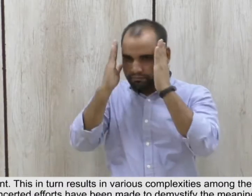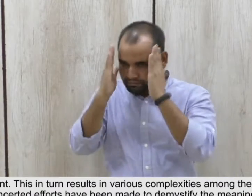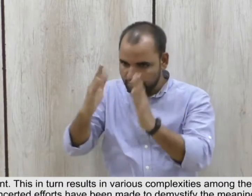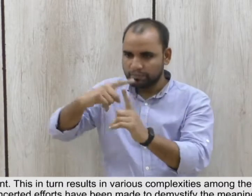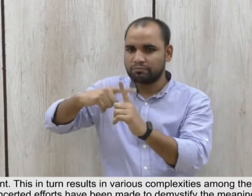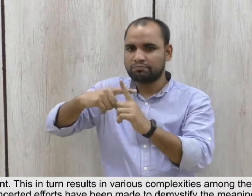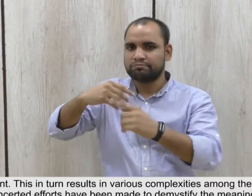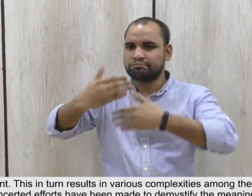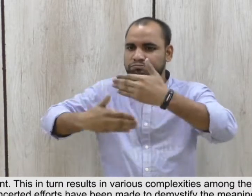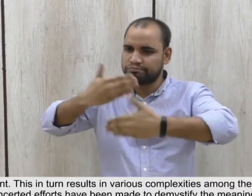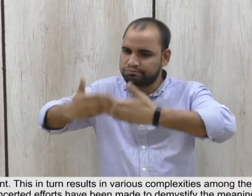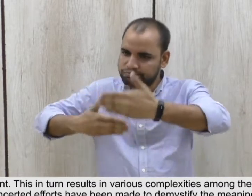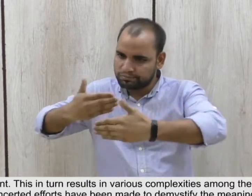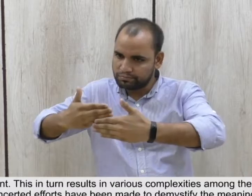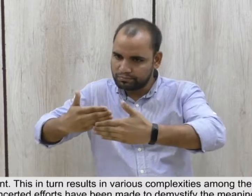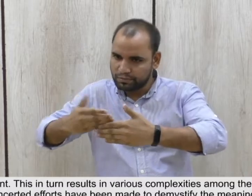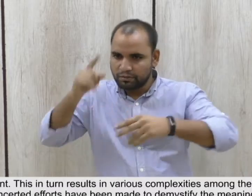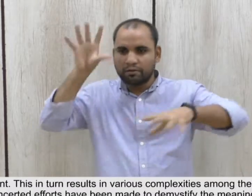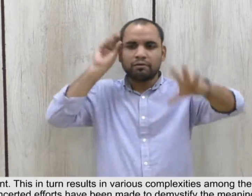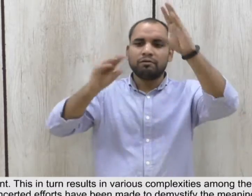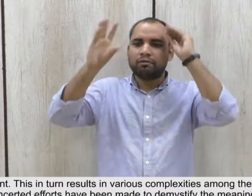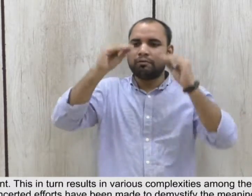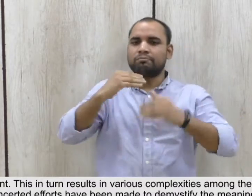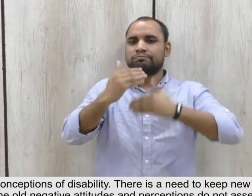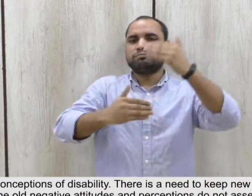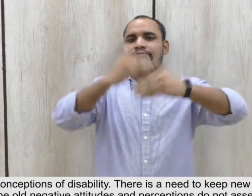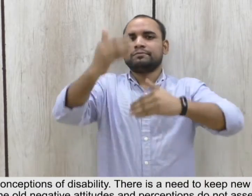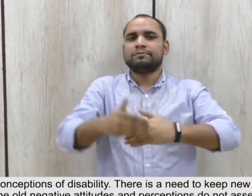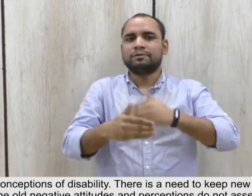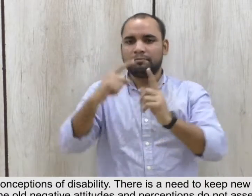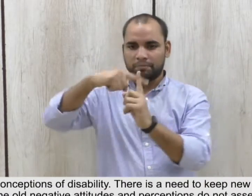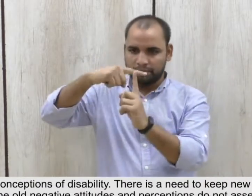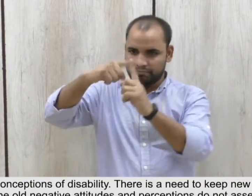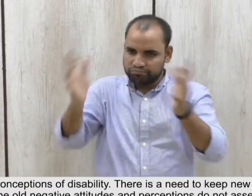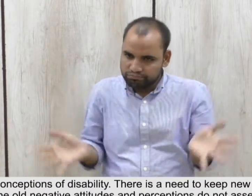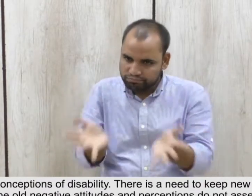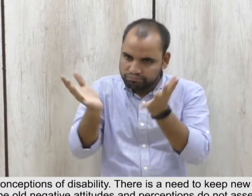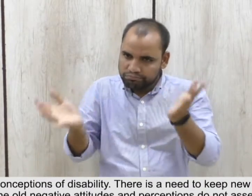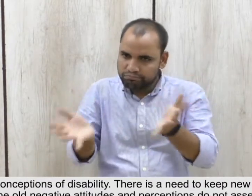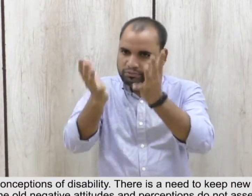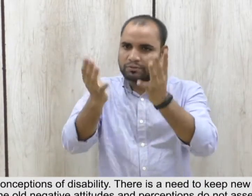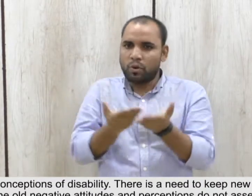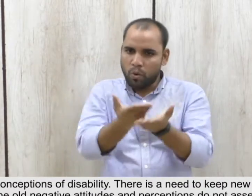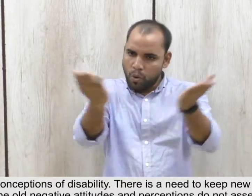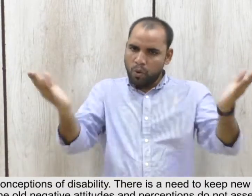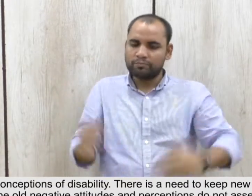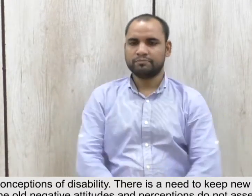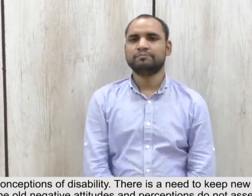been made to demystify the meaning of disability and fight myths and misconceptions of disability. There is a need to keep new